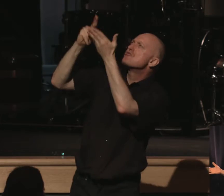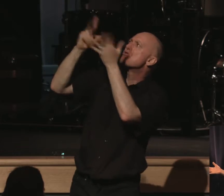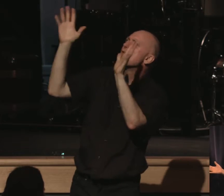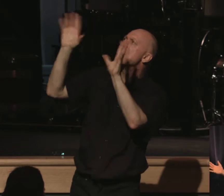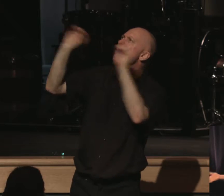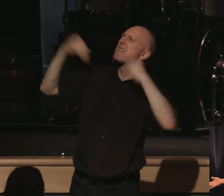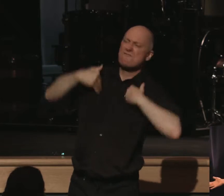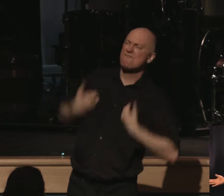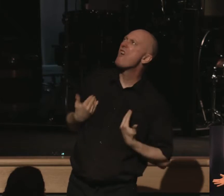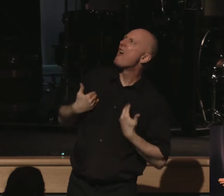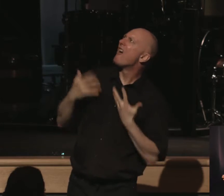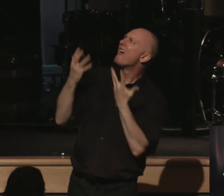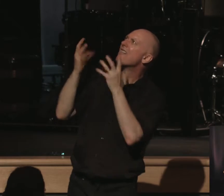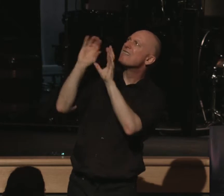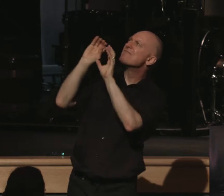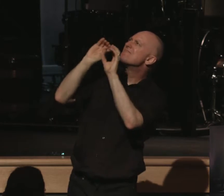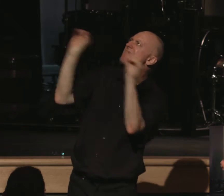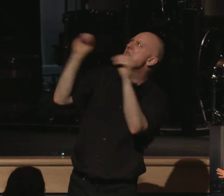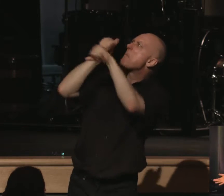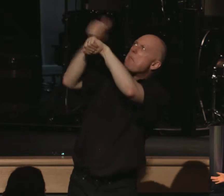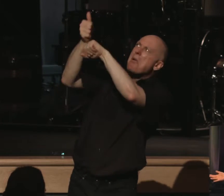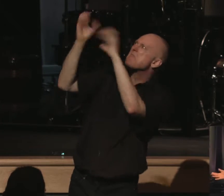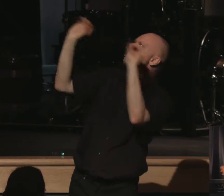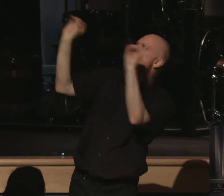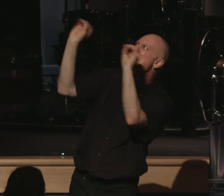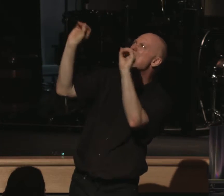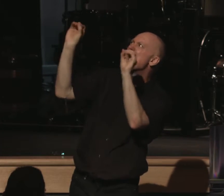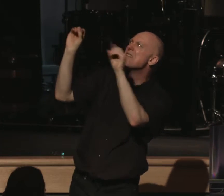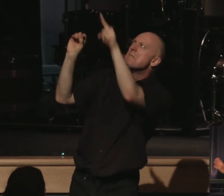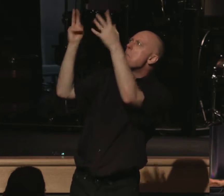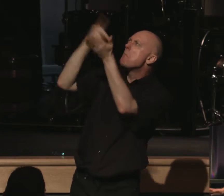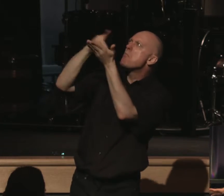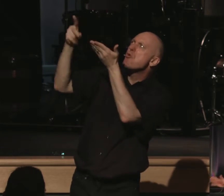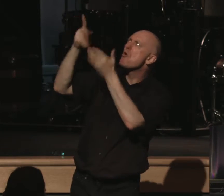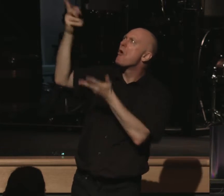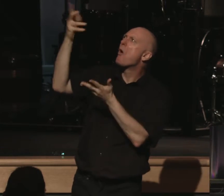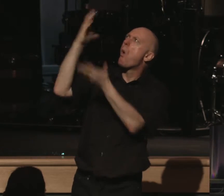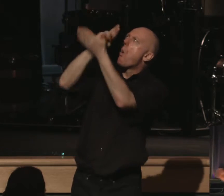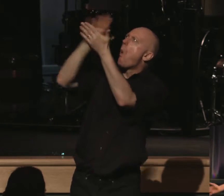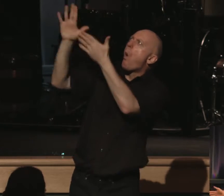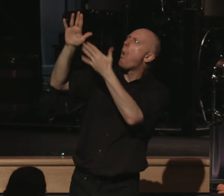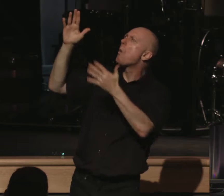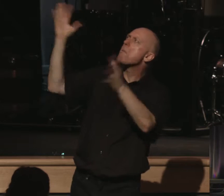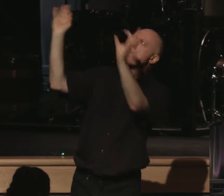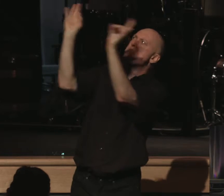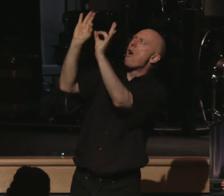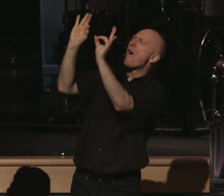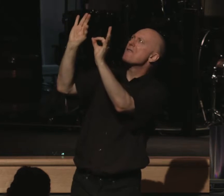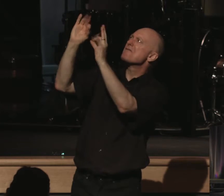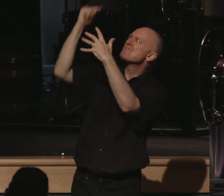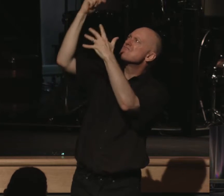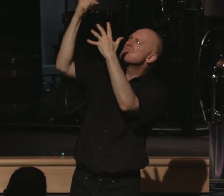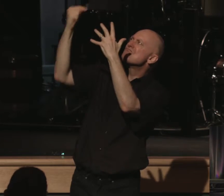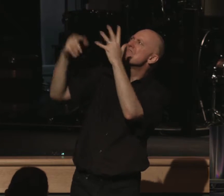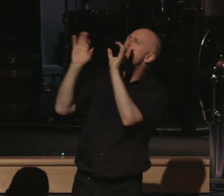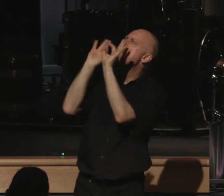no fault to give to him, no blame assigned to him. The Lord is pure. He is holy. He is perfect in all of his dealings.